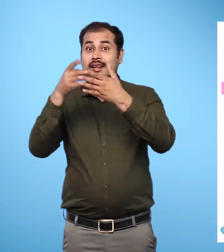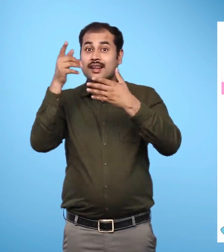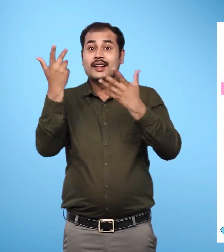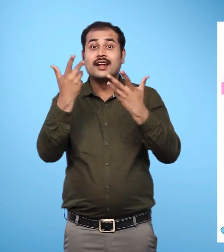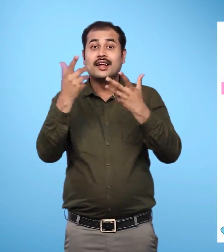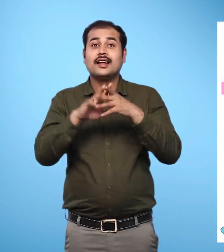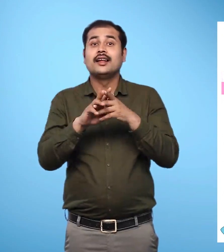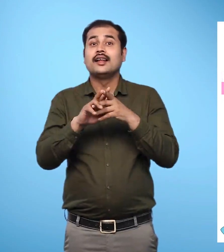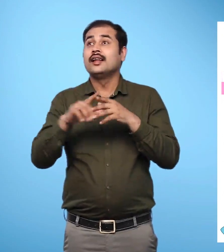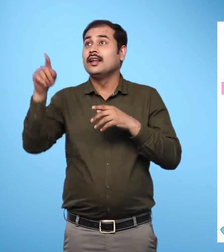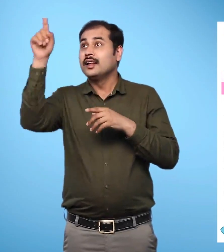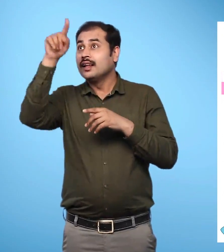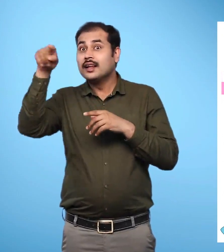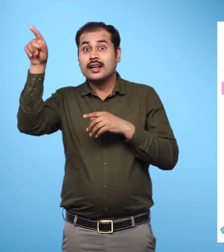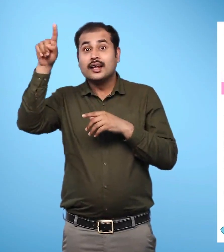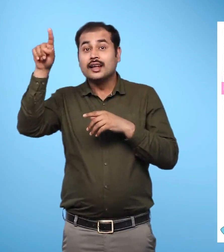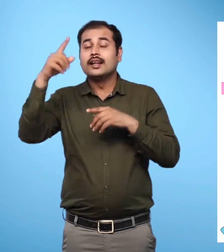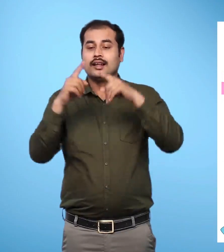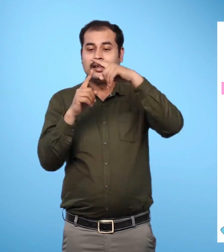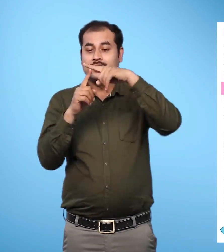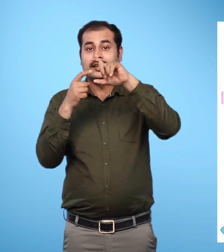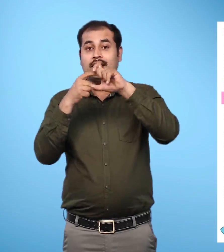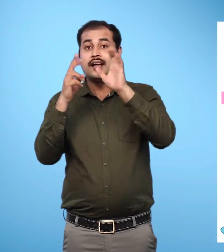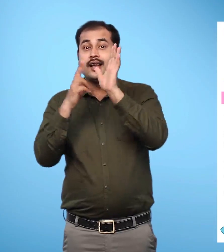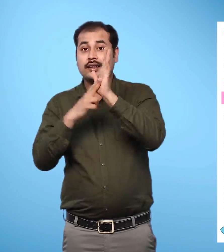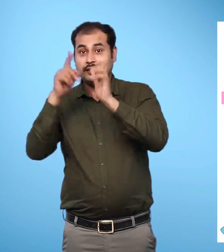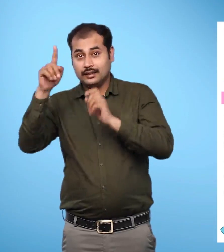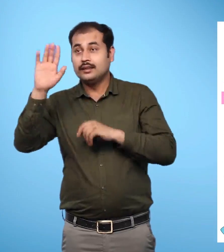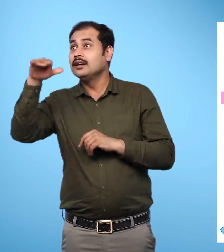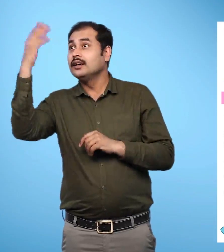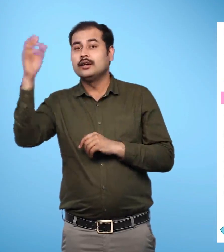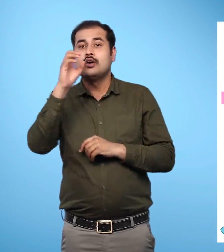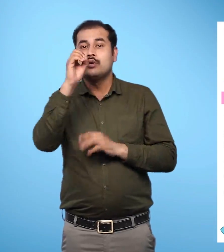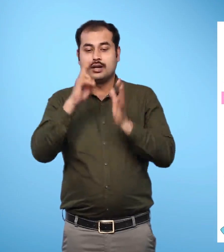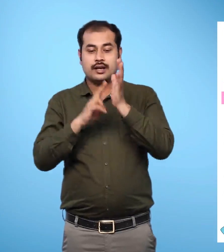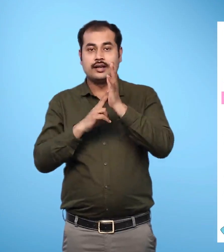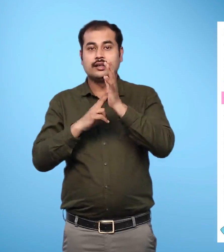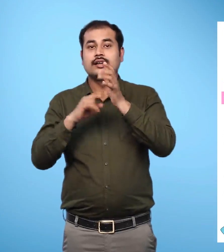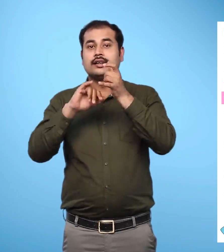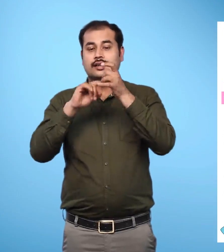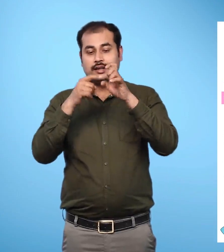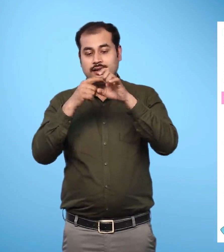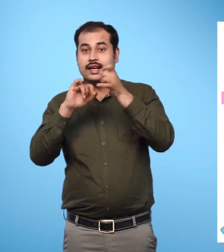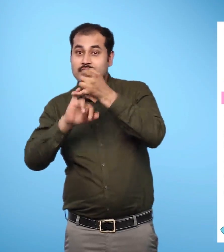have to make a group of 10 by drawing lines and count the ones left.